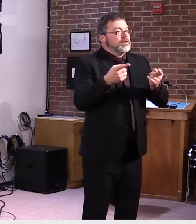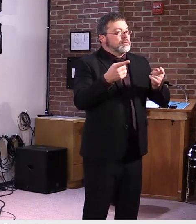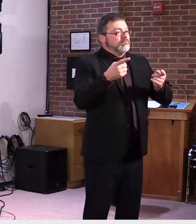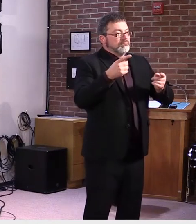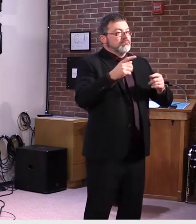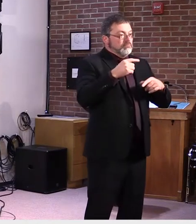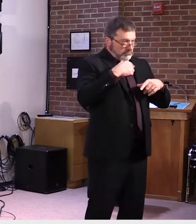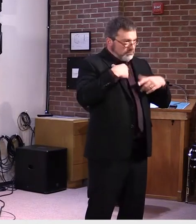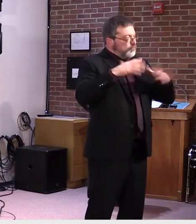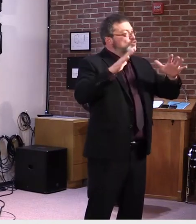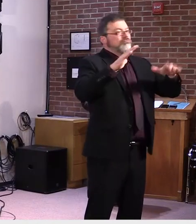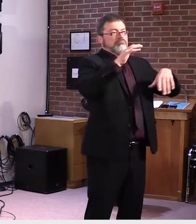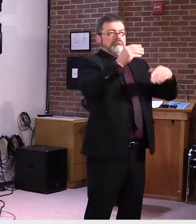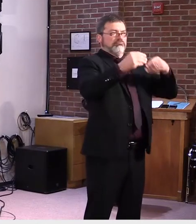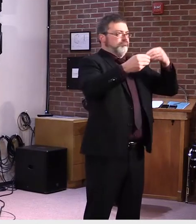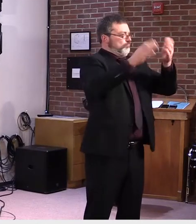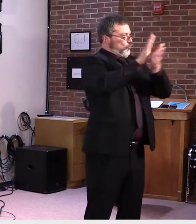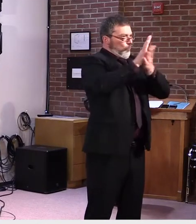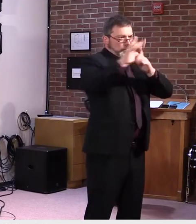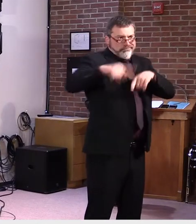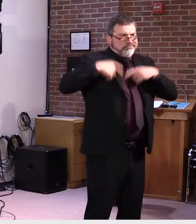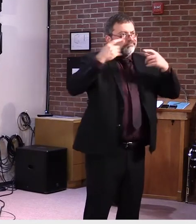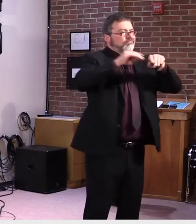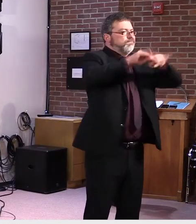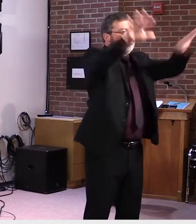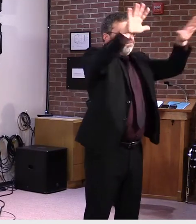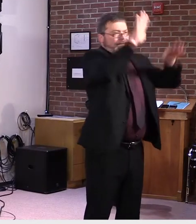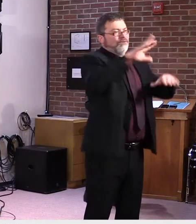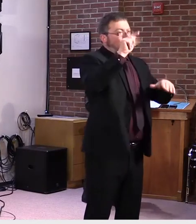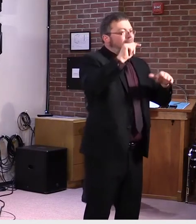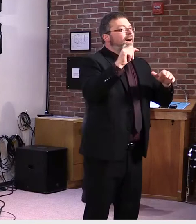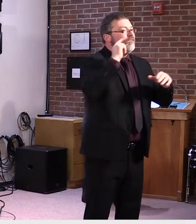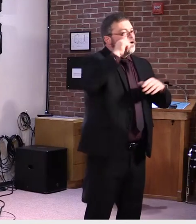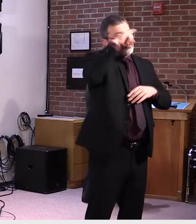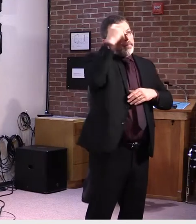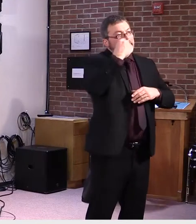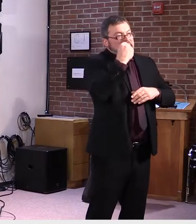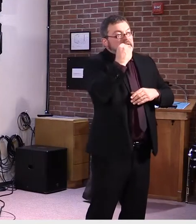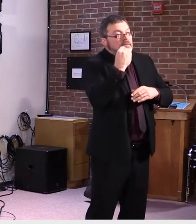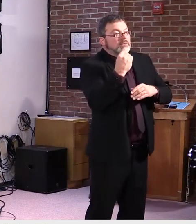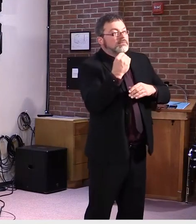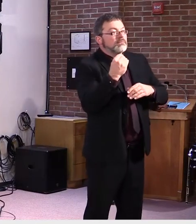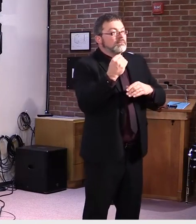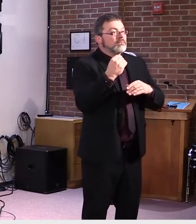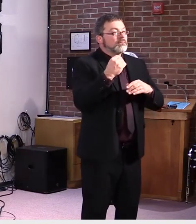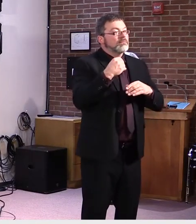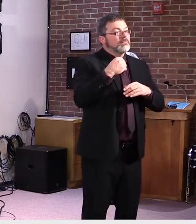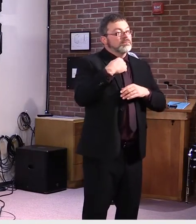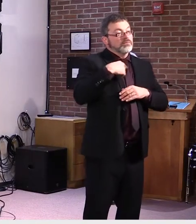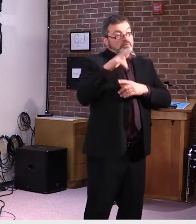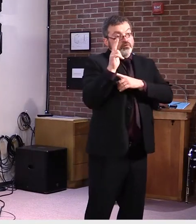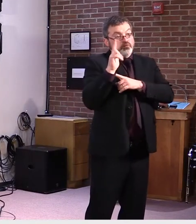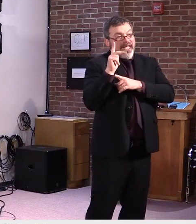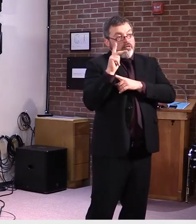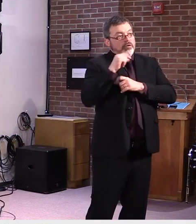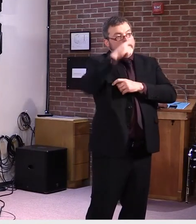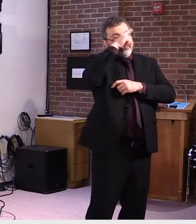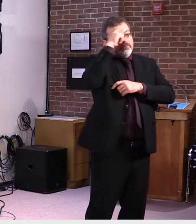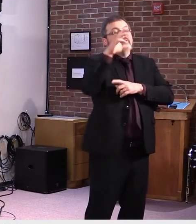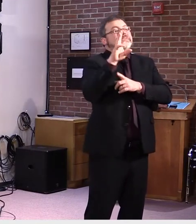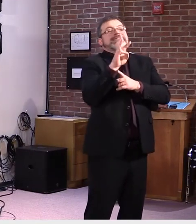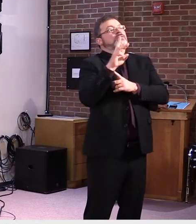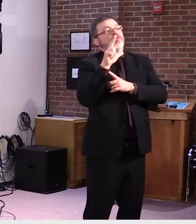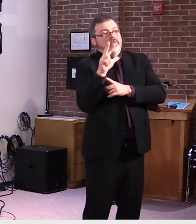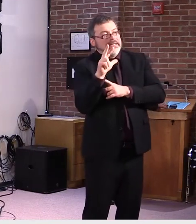The applications are now closed and we had 31 Summer Food Service Programs request a total of 1.3 million dollars in reimbursement from the